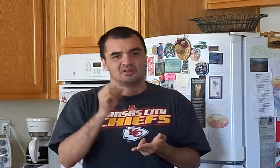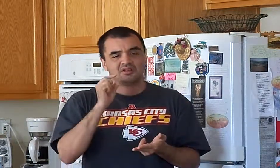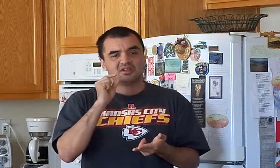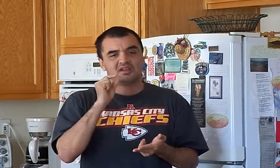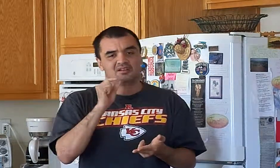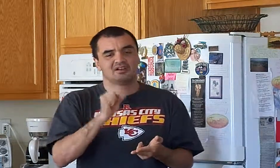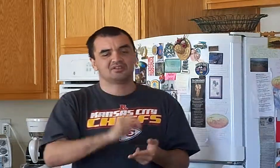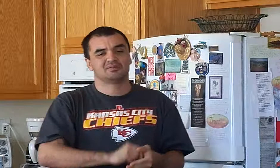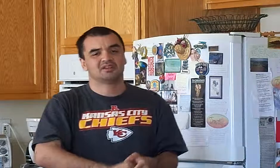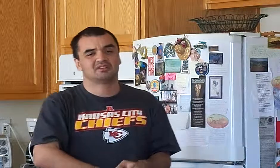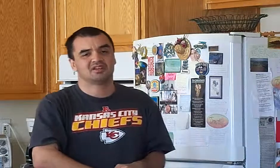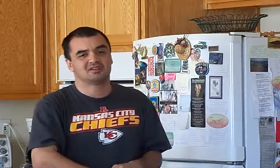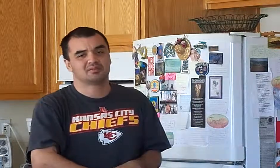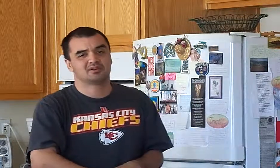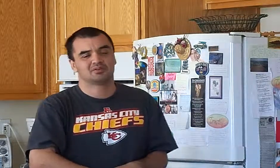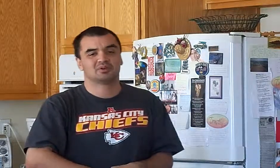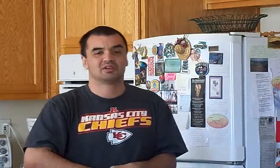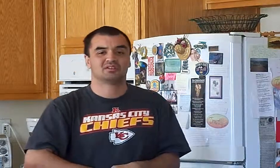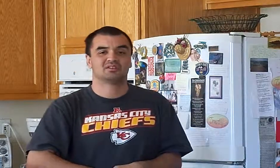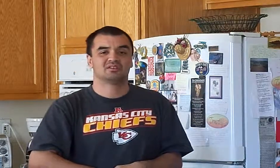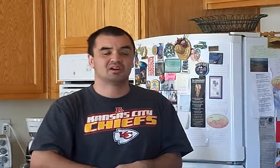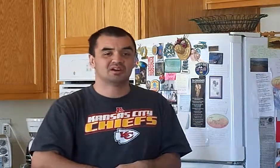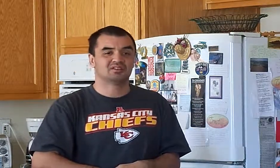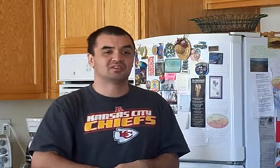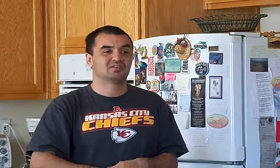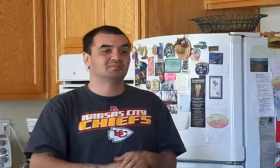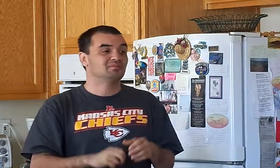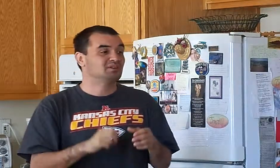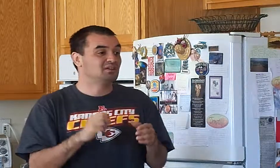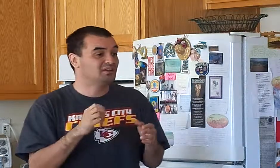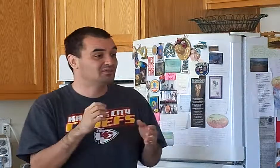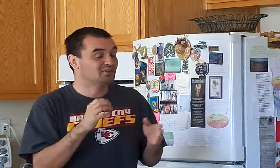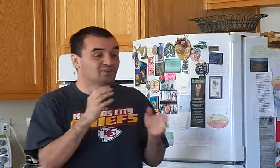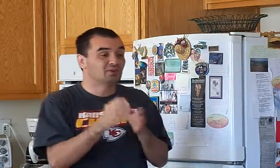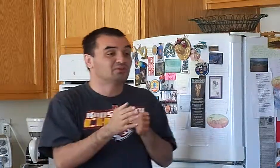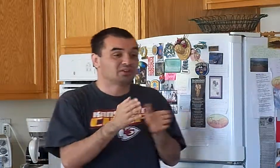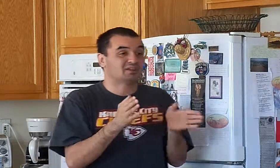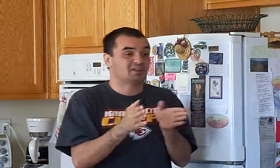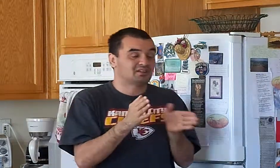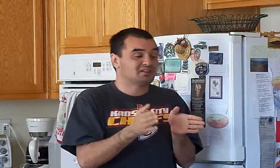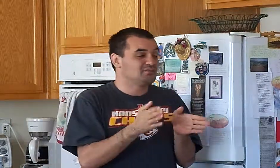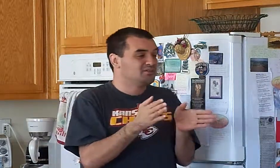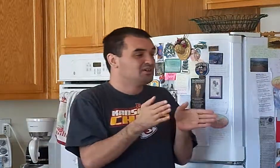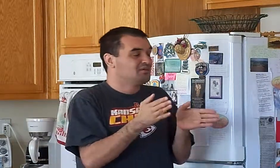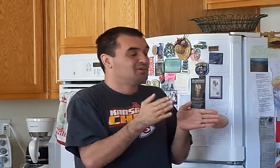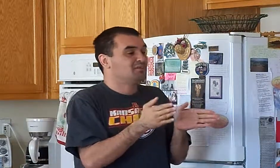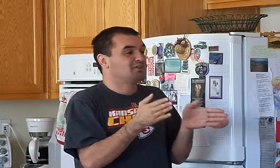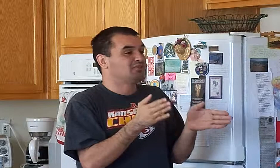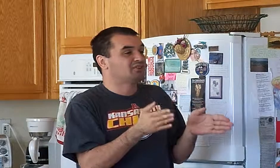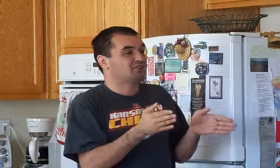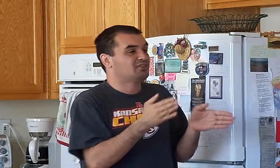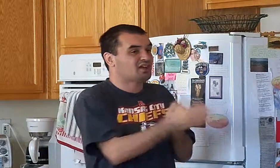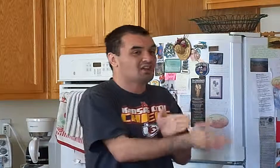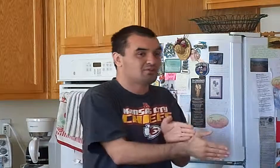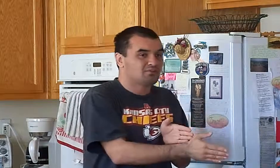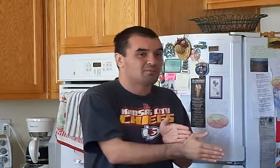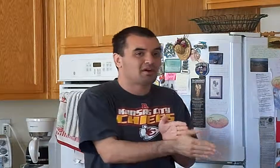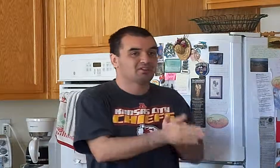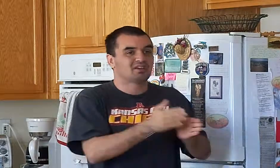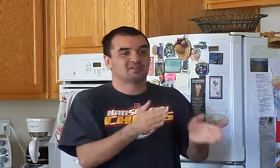it does make sense, because what it does, for those that, like I said, pretty much feel that Sally being roboticized,